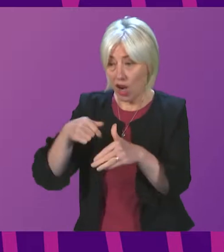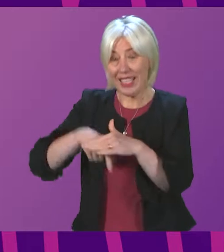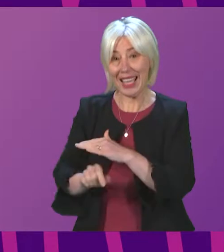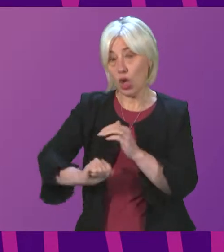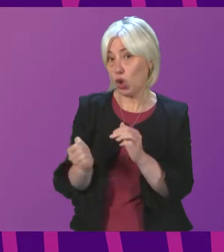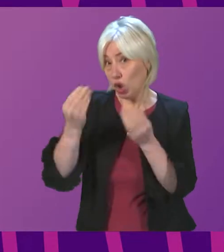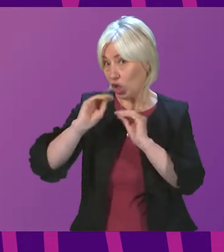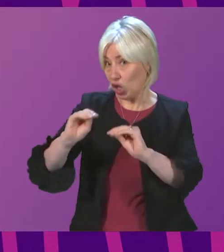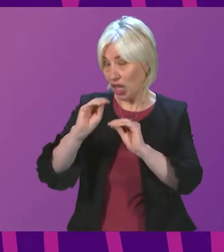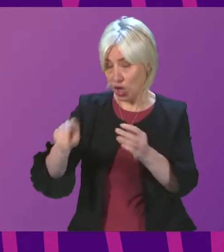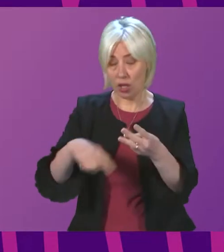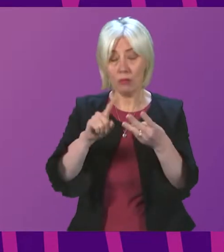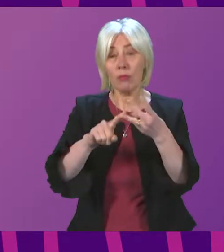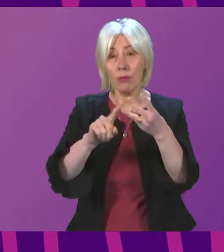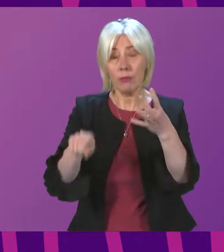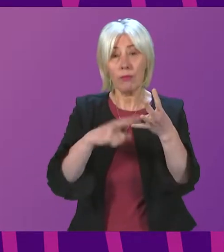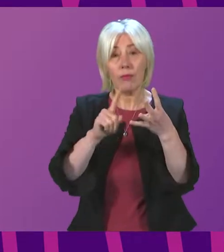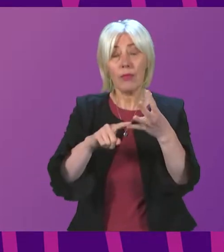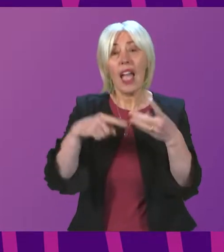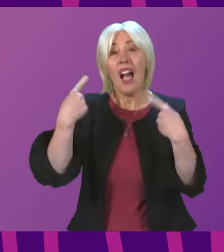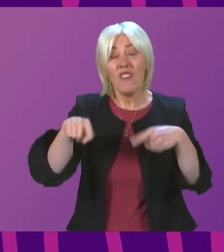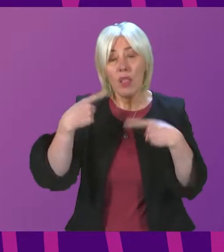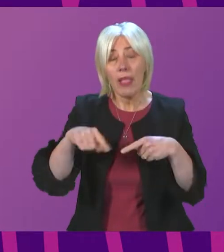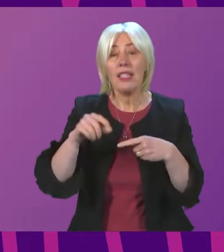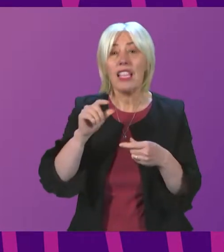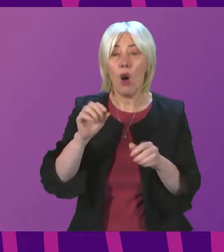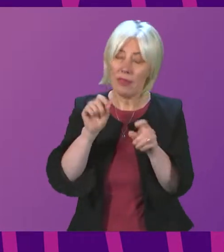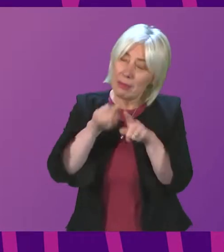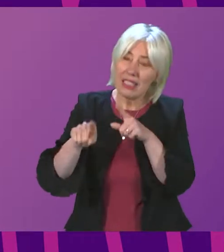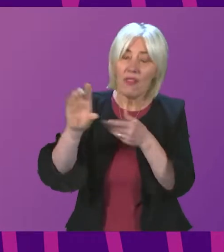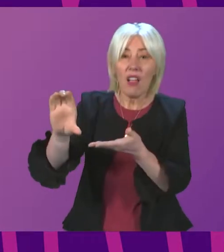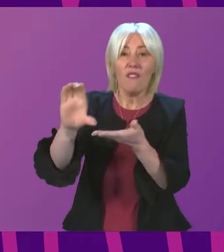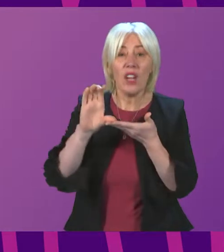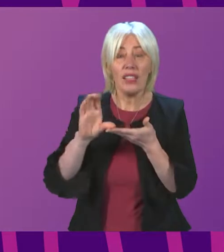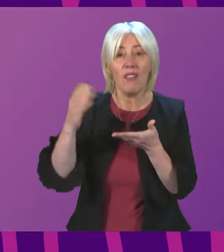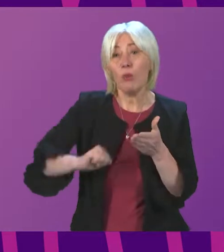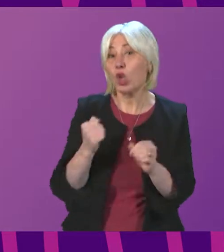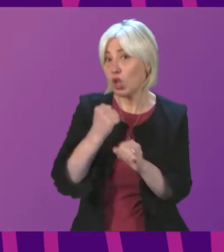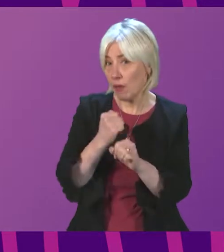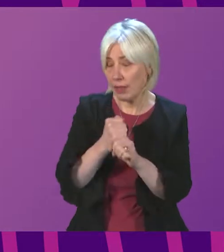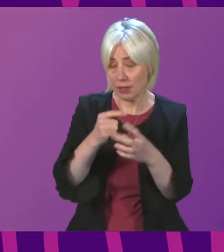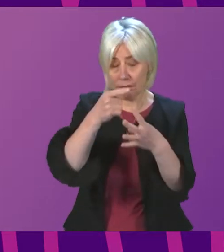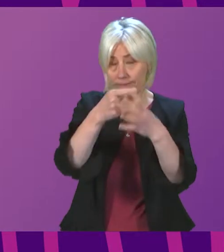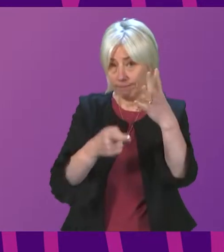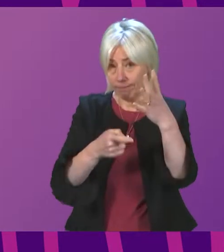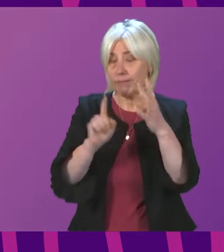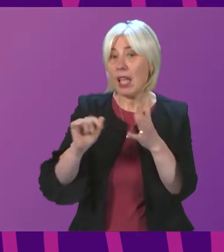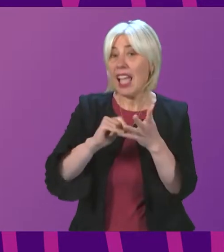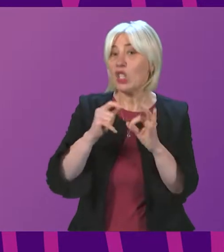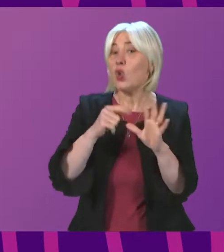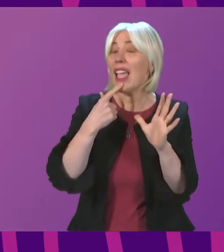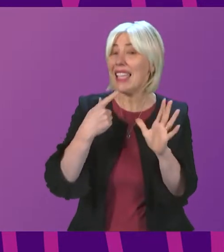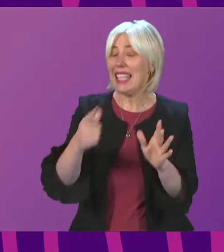within scottish education the availability of specific grant funding from the scottish government now the sqa